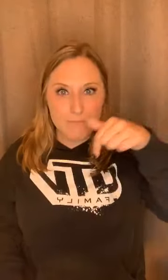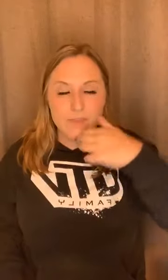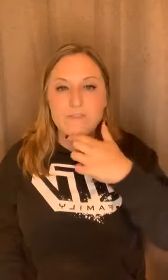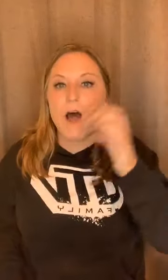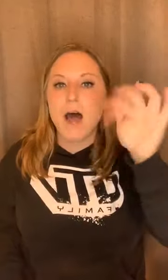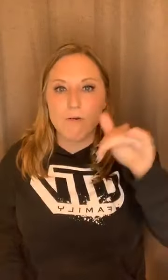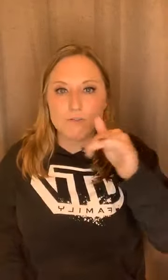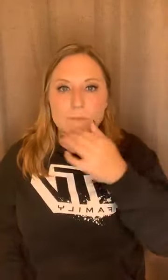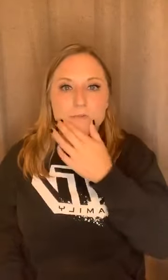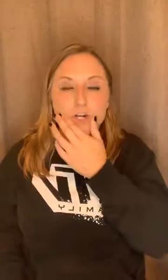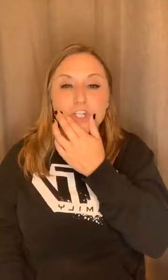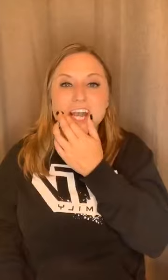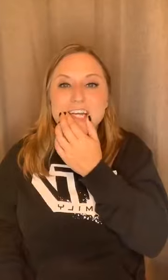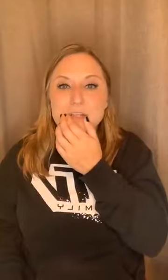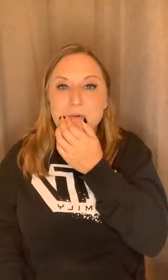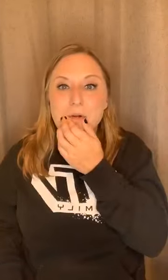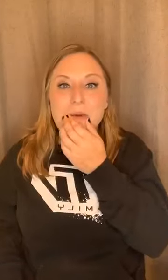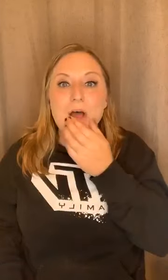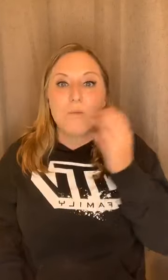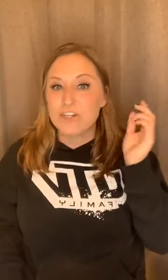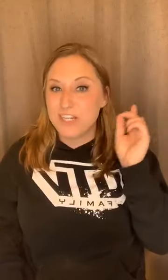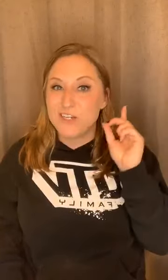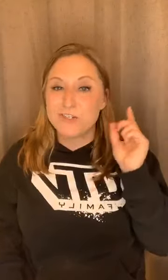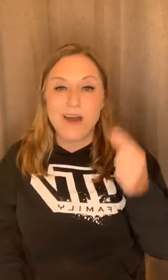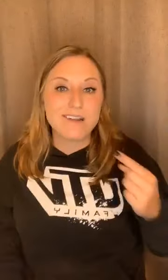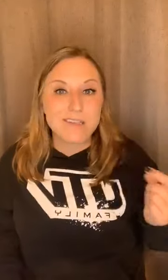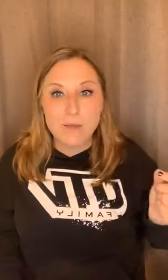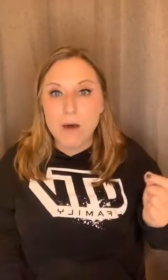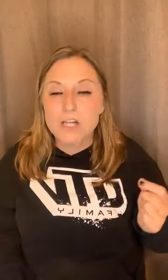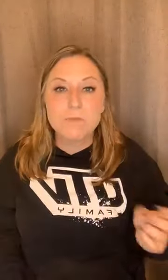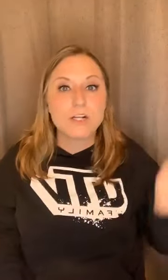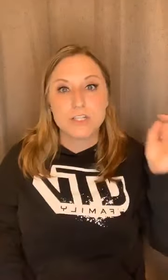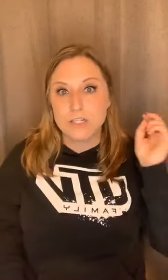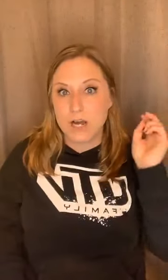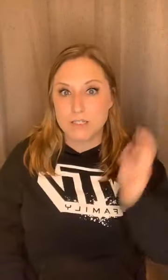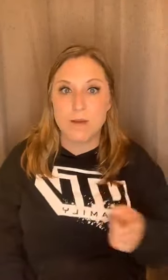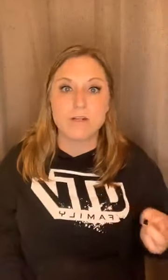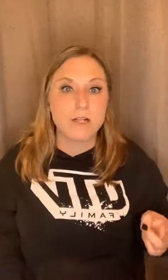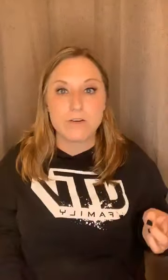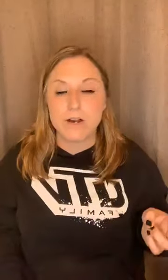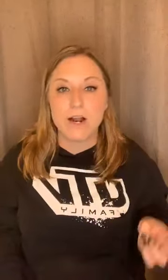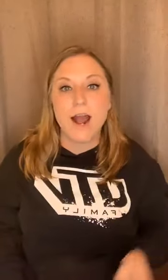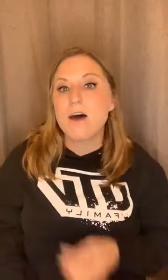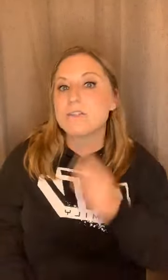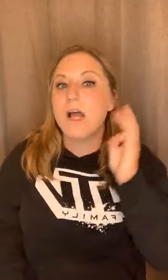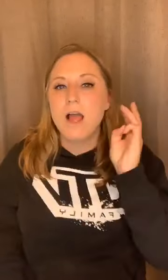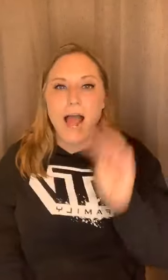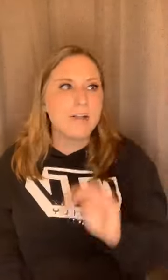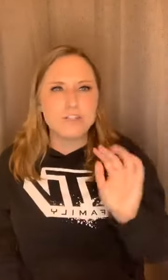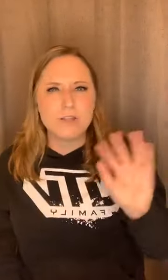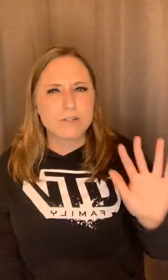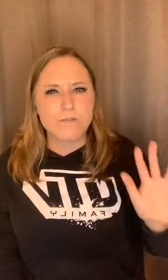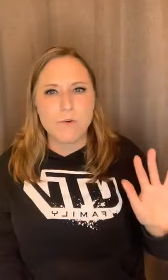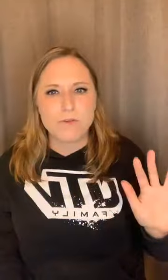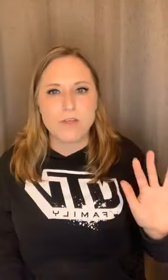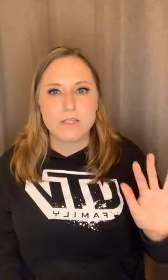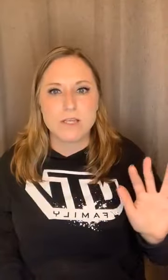If not, I will drop it for her. She has a group where she teaches you how to sell on Poshmark. She talks about decluttering your house. And there's a few other things that